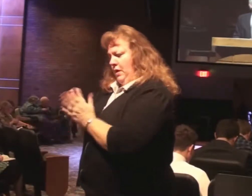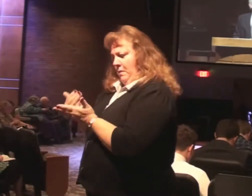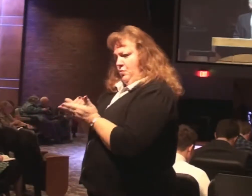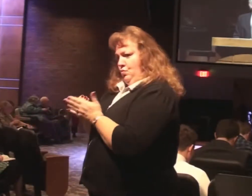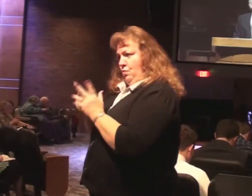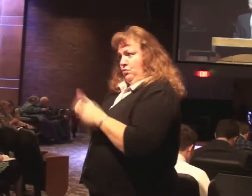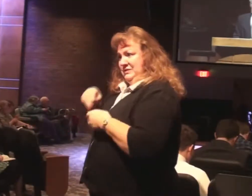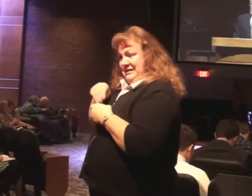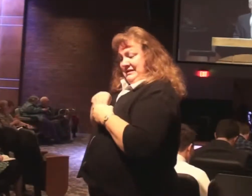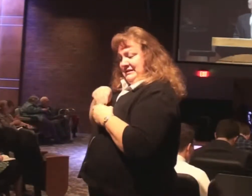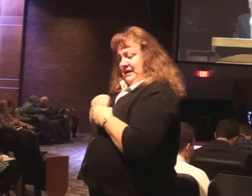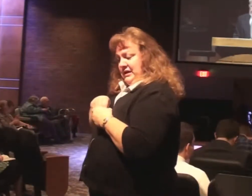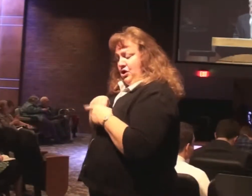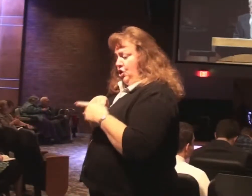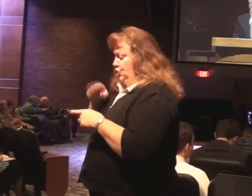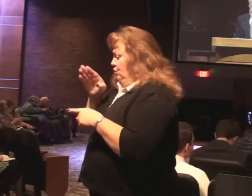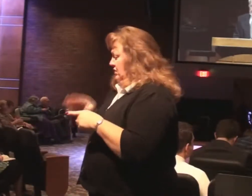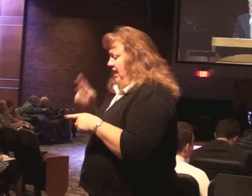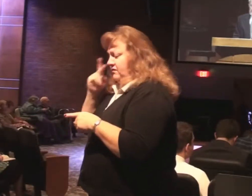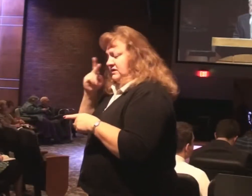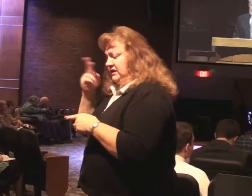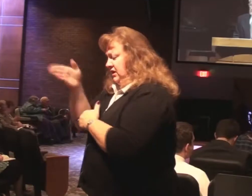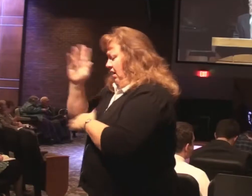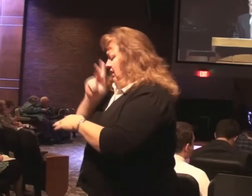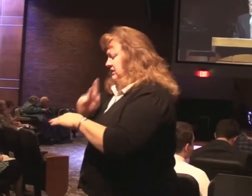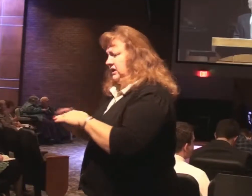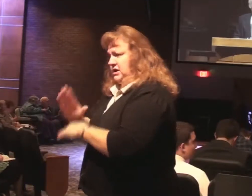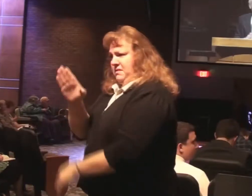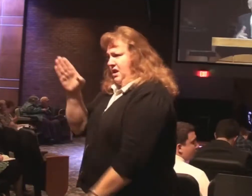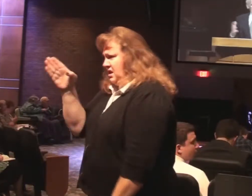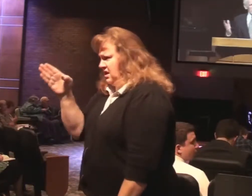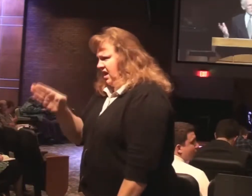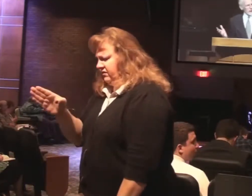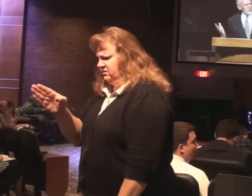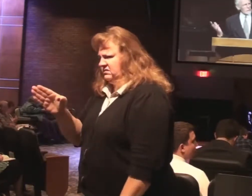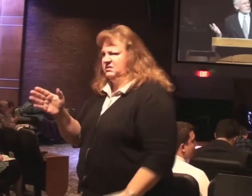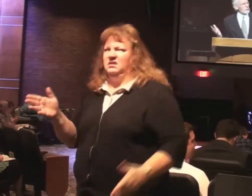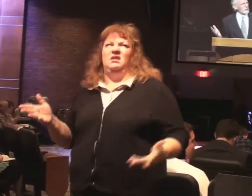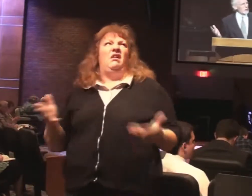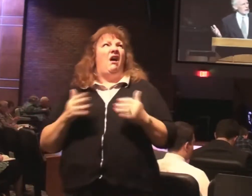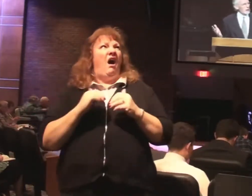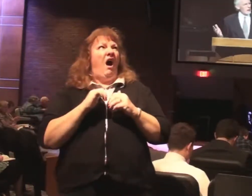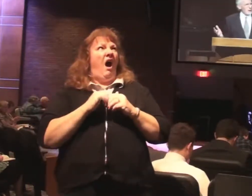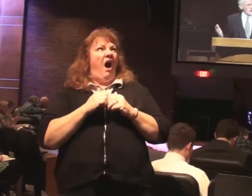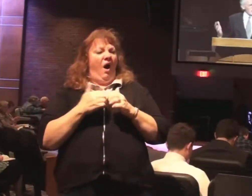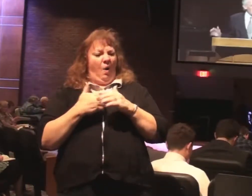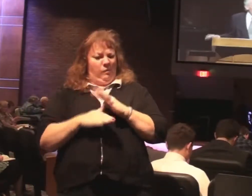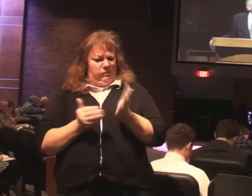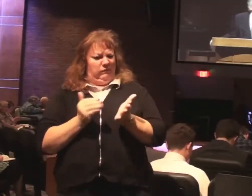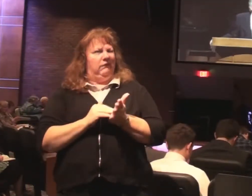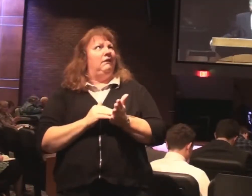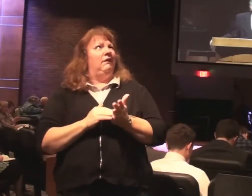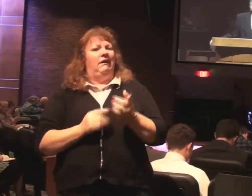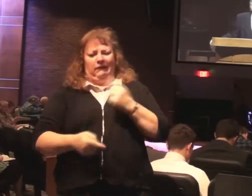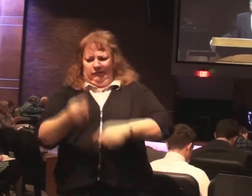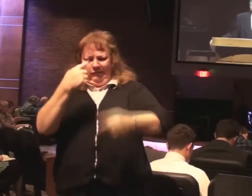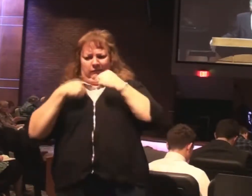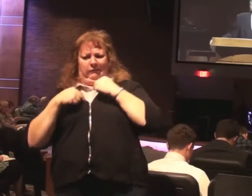you will never see the kingdom of God. Nicodemus says, how can this be? I can't go back in the womb and be born again.